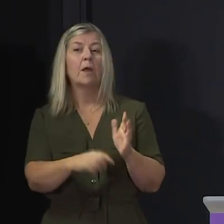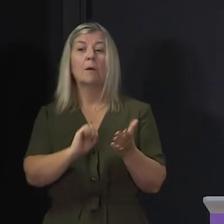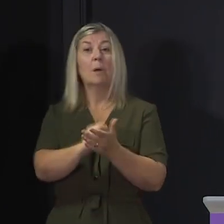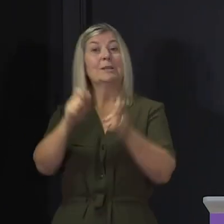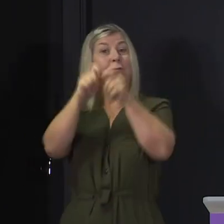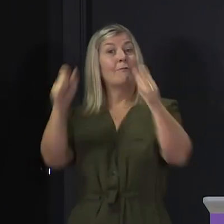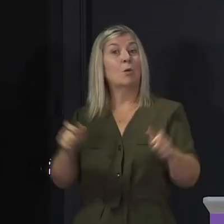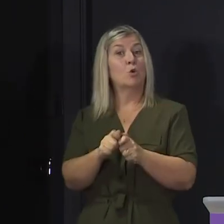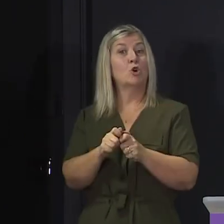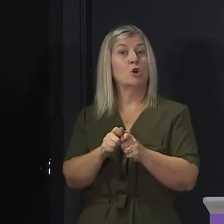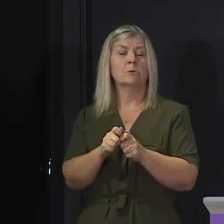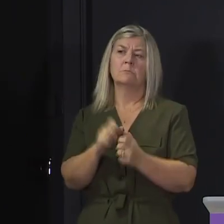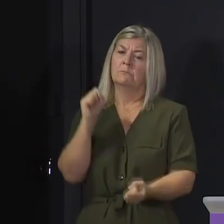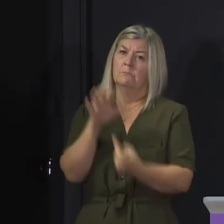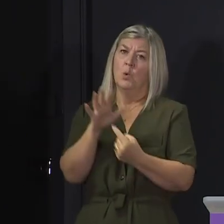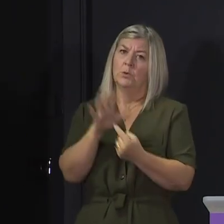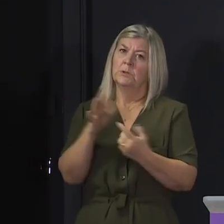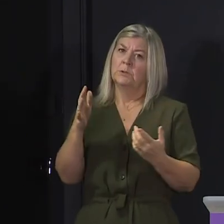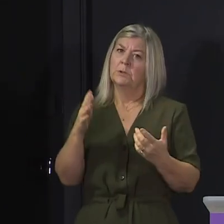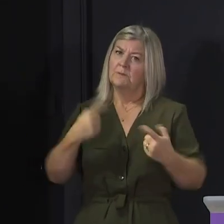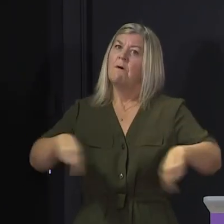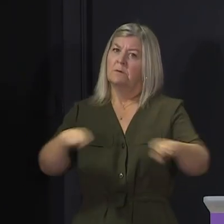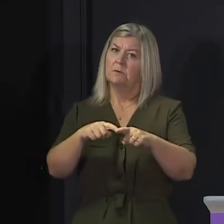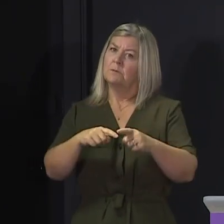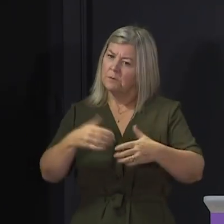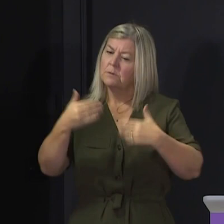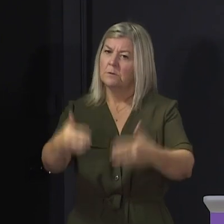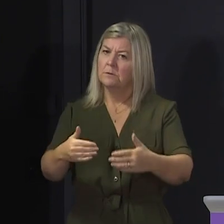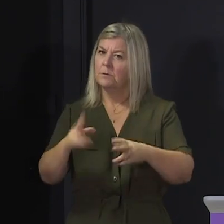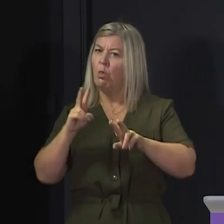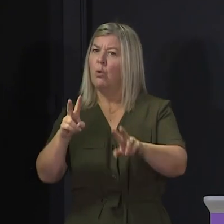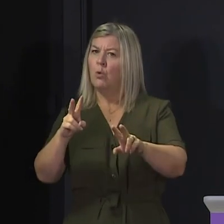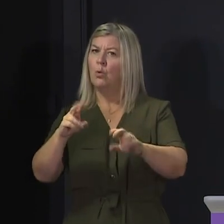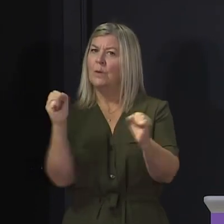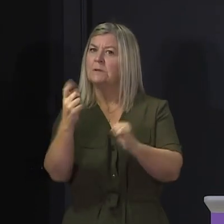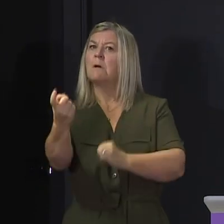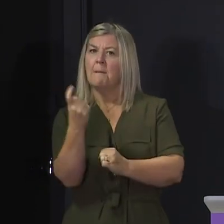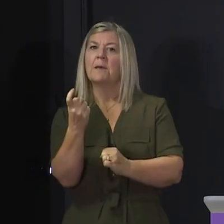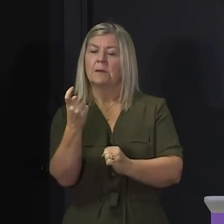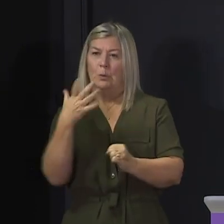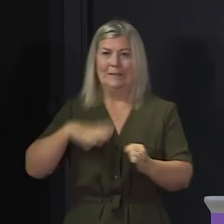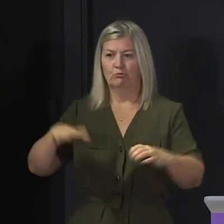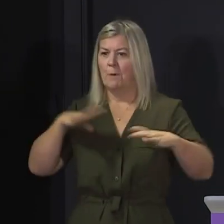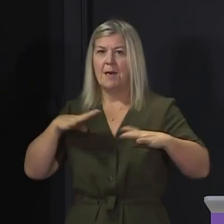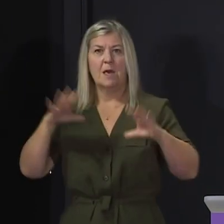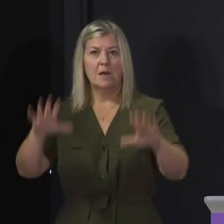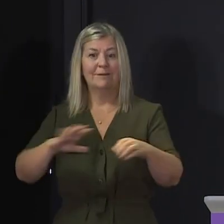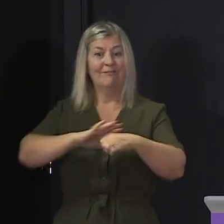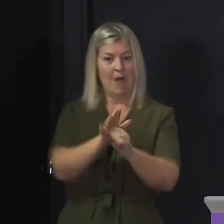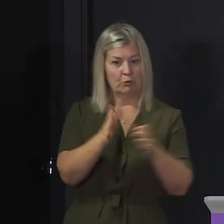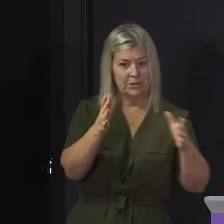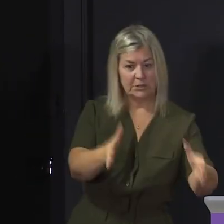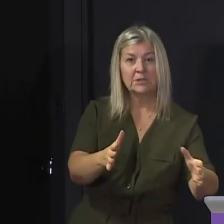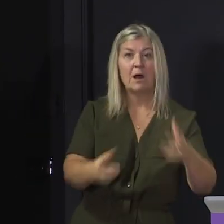framework is an important step as we look ahead to the winter and prepare to manage the virus